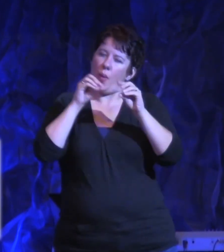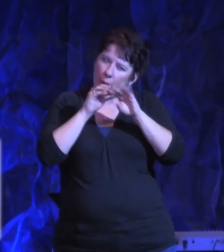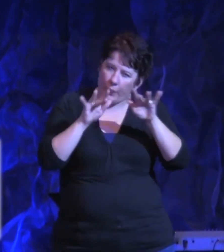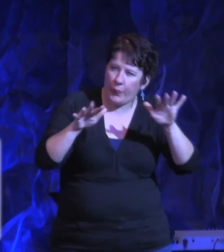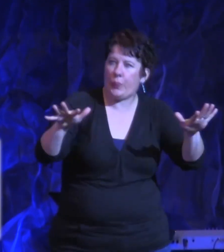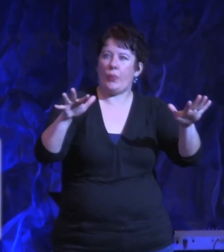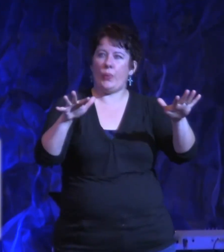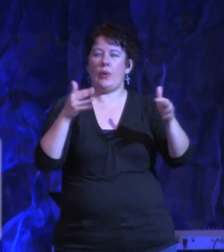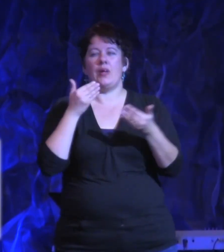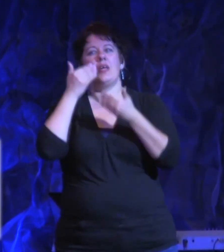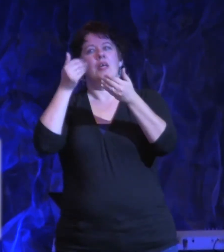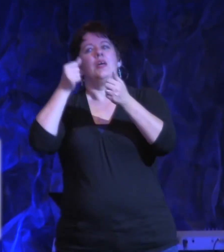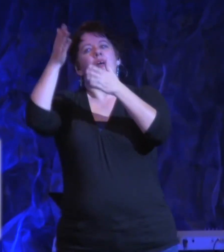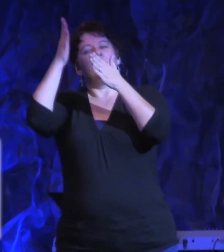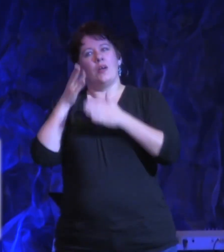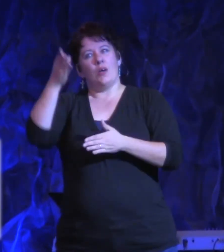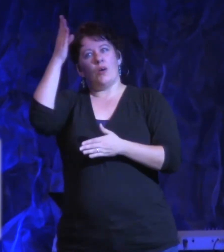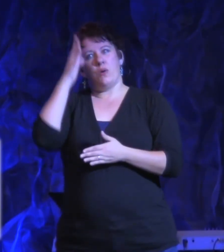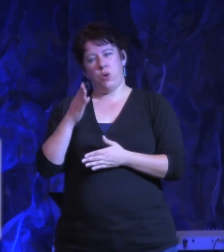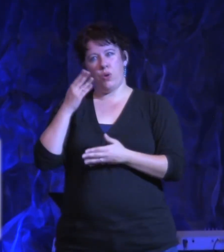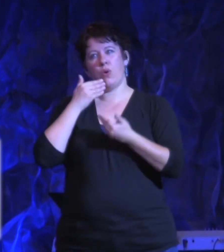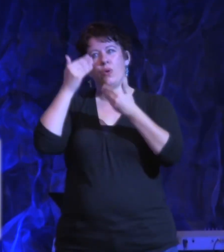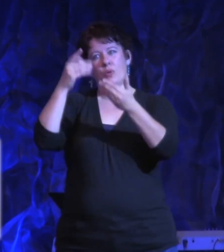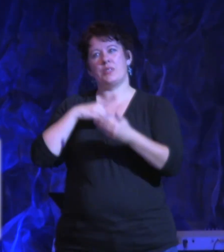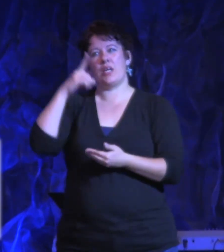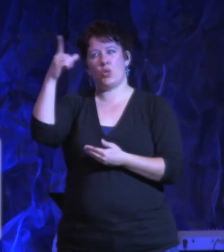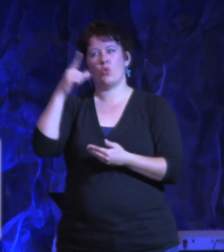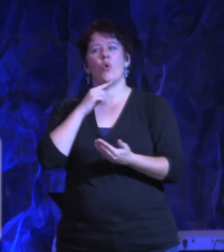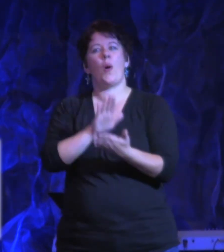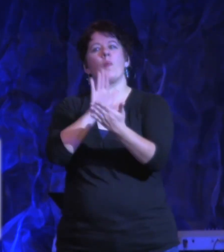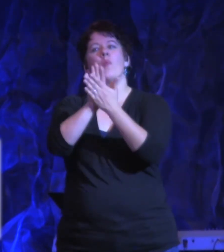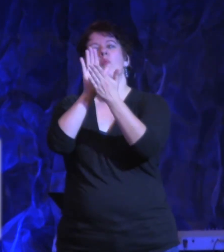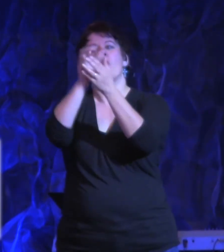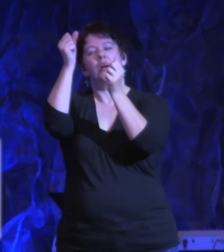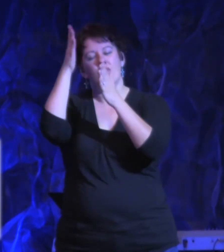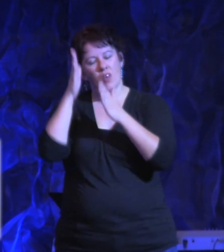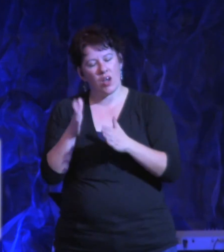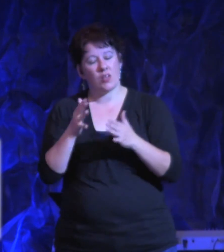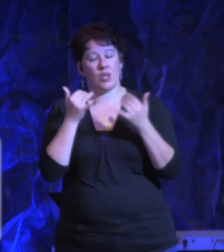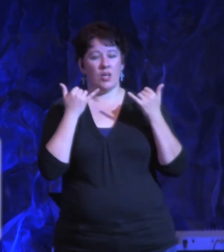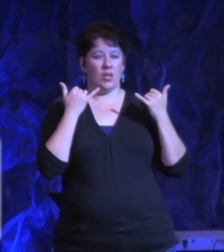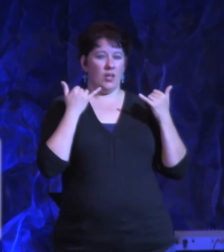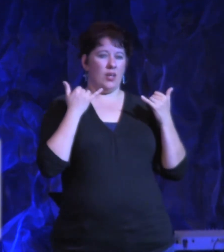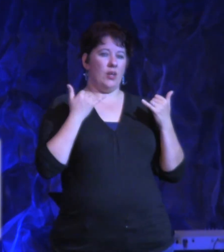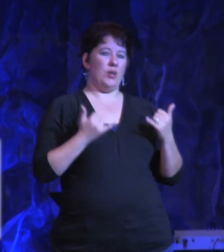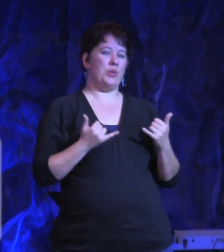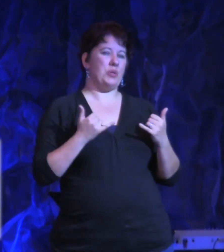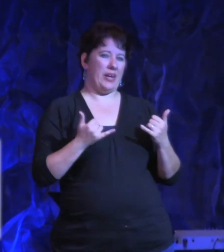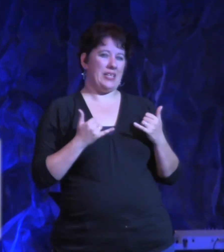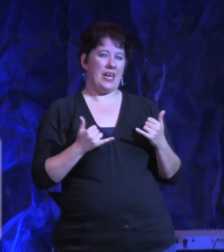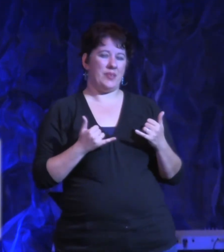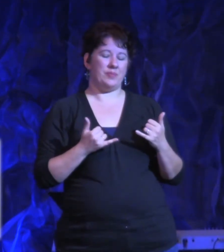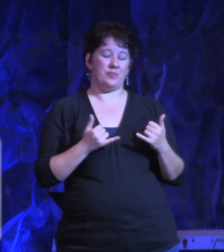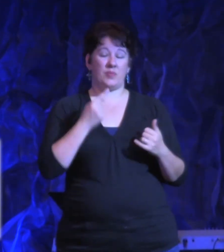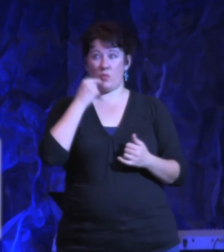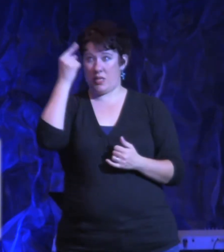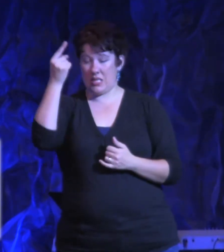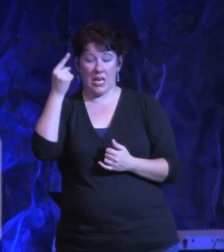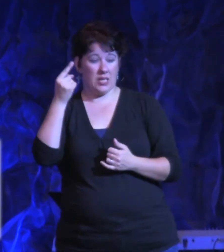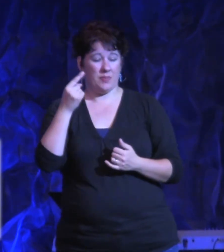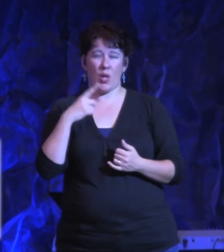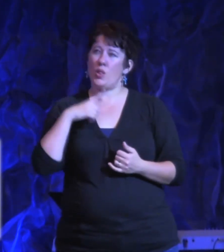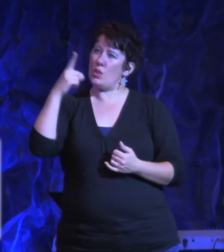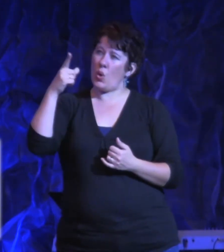Father God. Thank you, Lord. Praise you, Father. Now let's just take a moment right now and say, Lord, not your